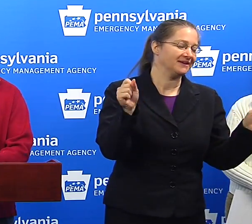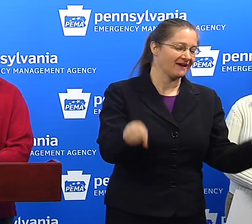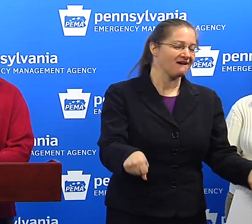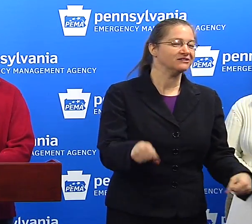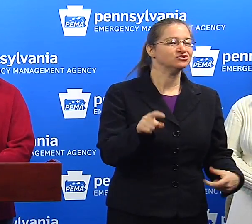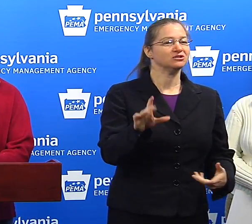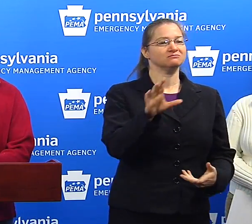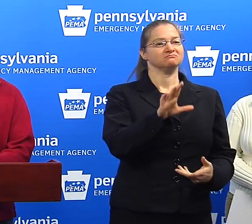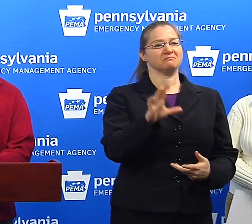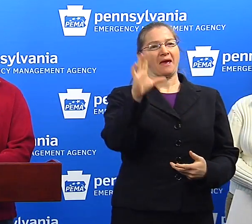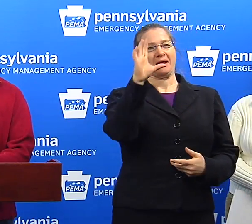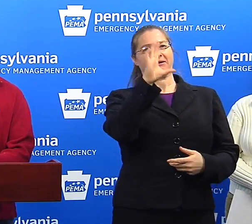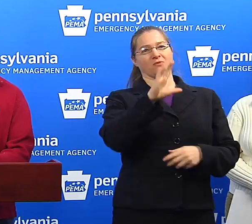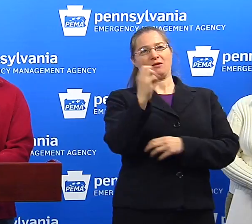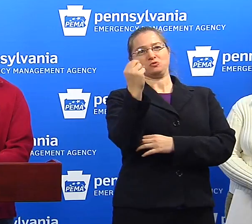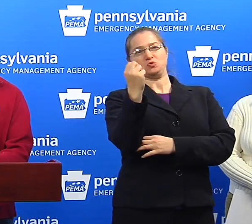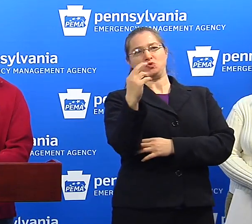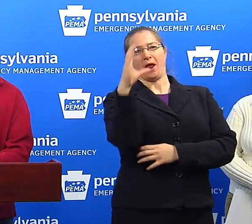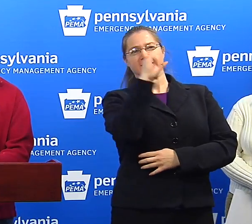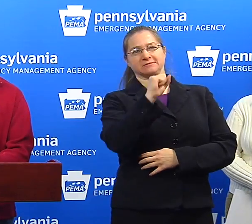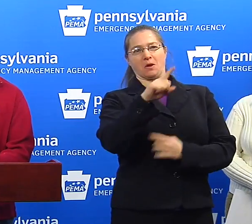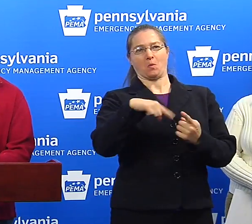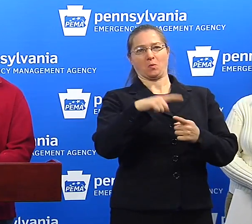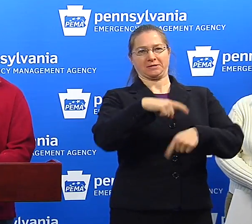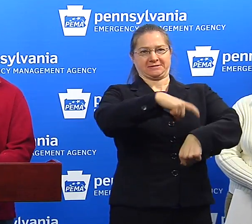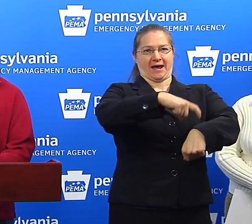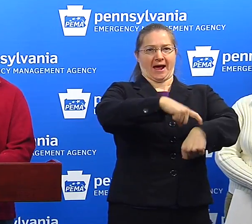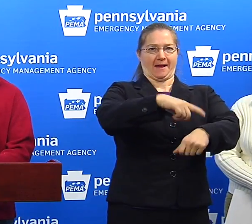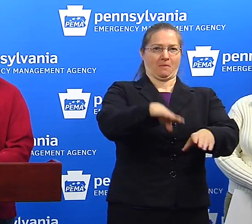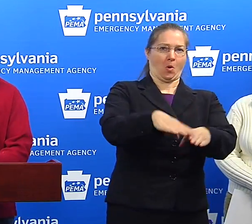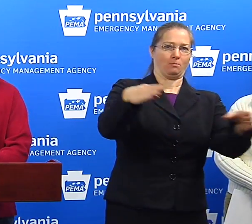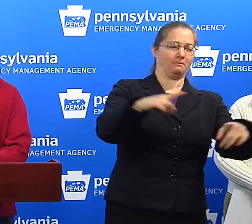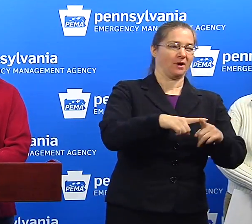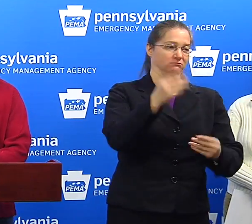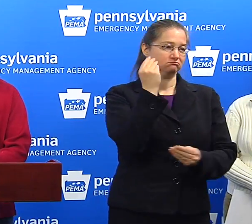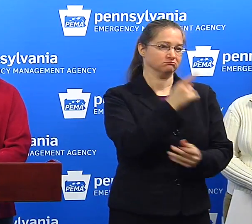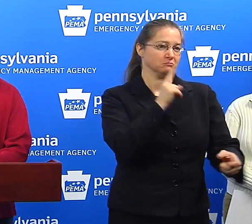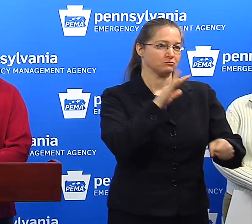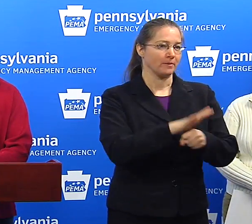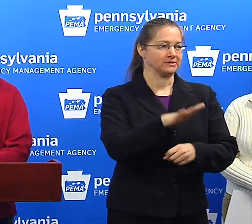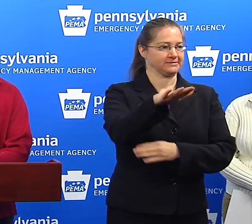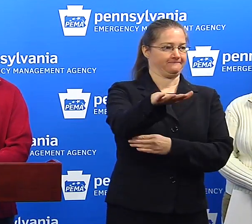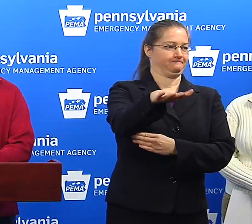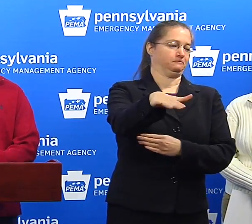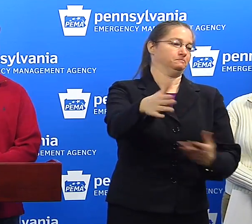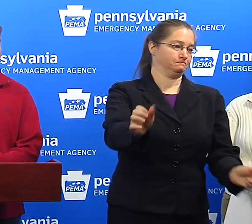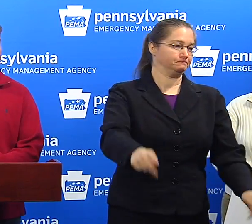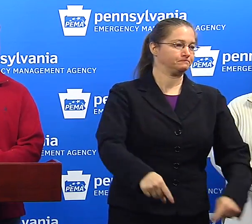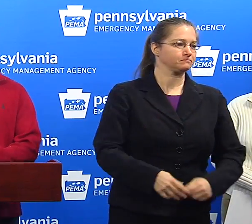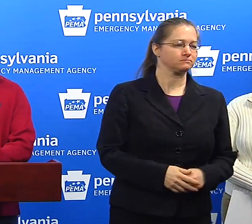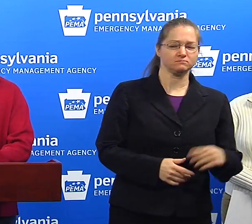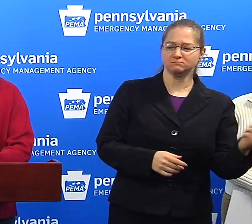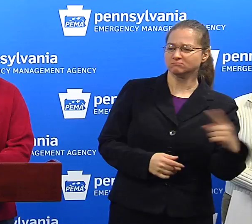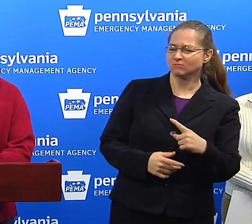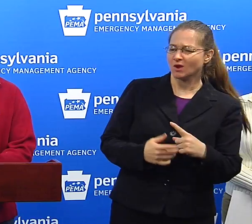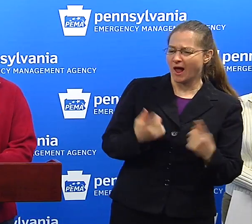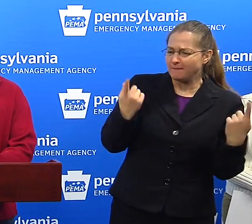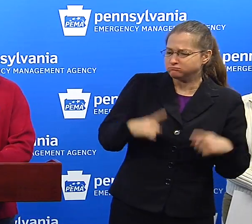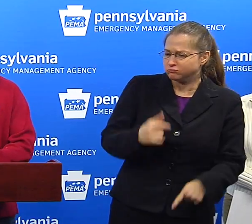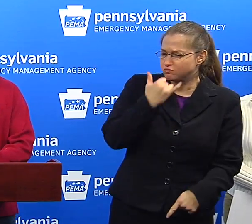here by noon as to when exactly we'll be able to open. But I assure you it will be sometime today. What went wrong?